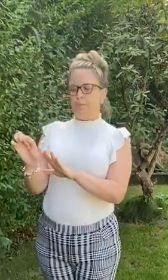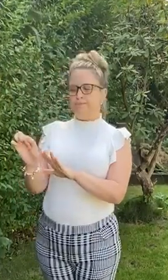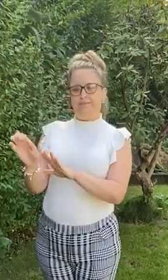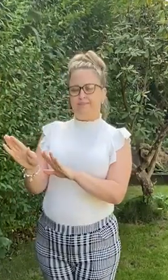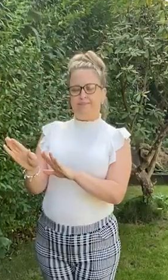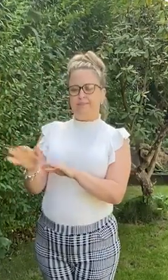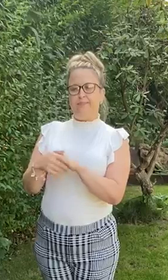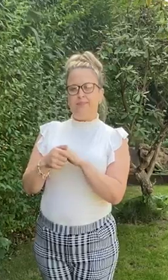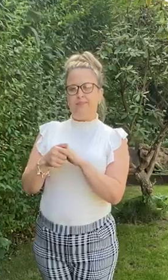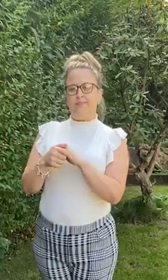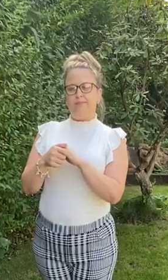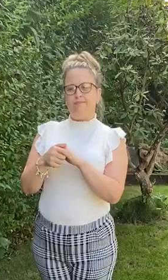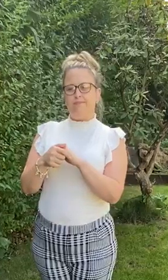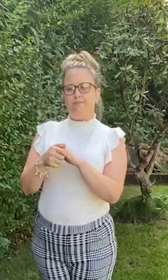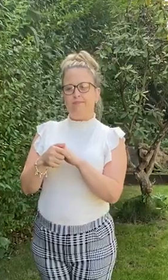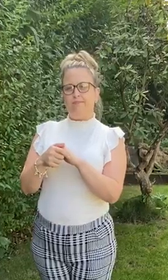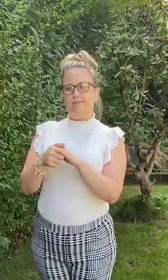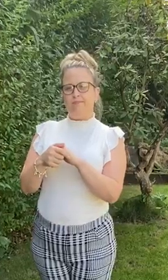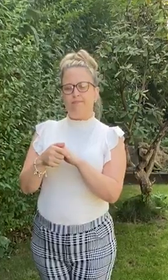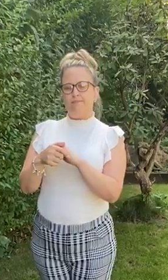I'm going to have lunch with a Gruffalo.